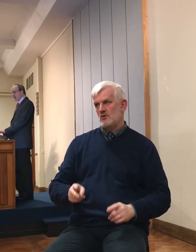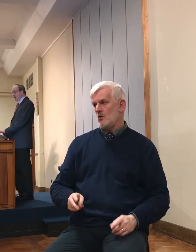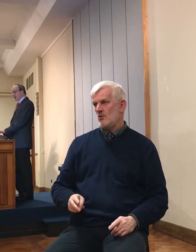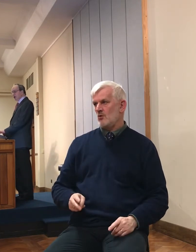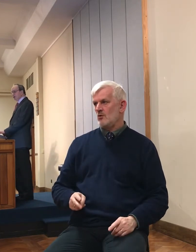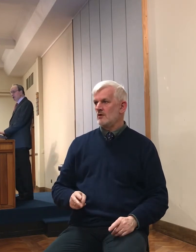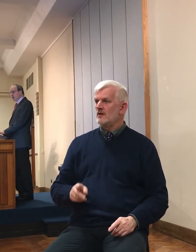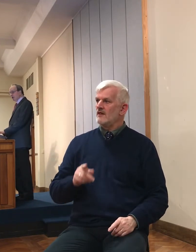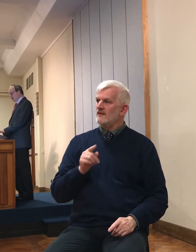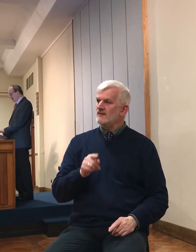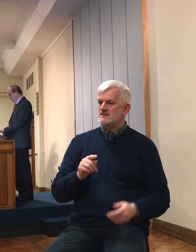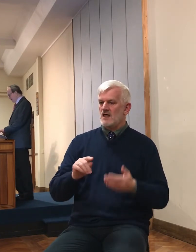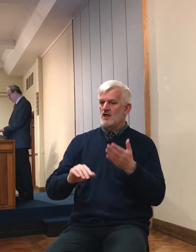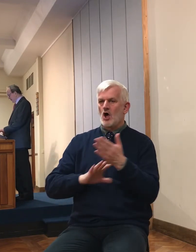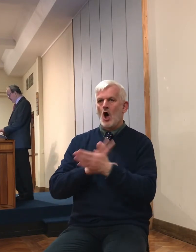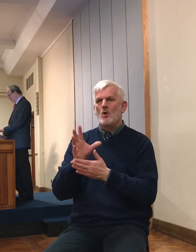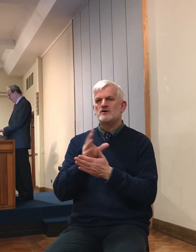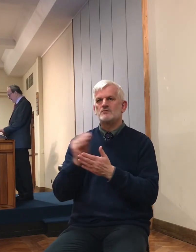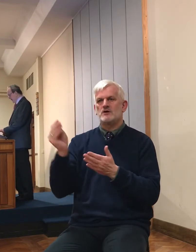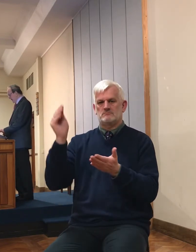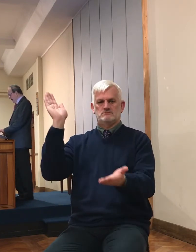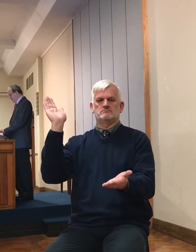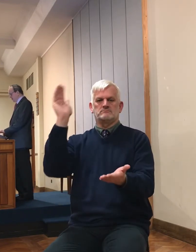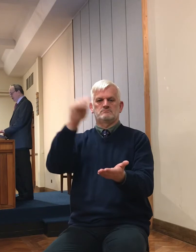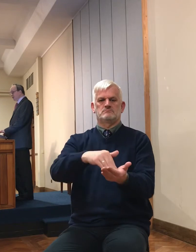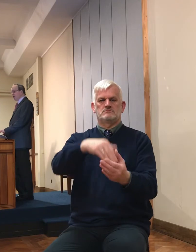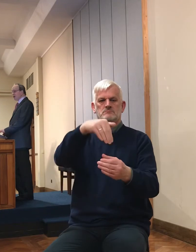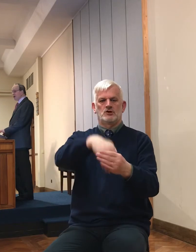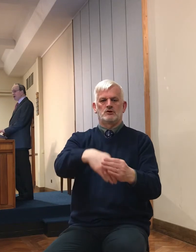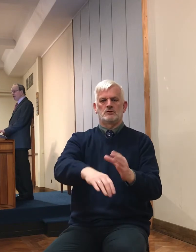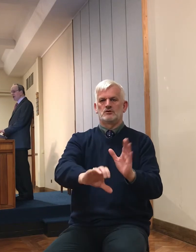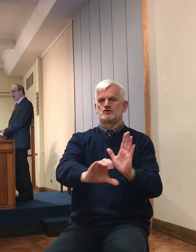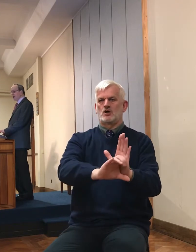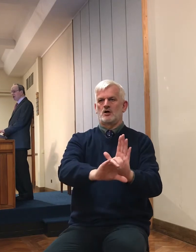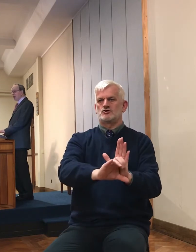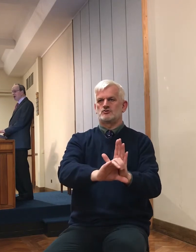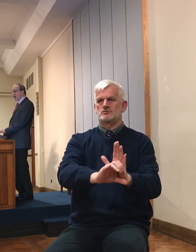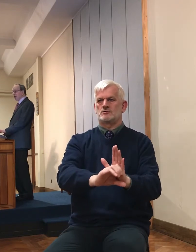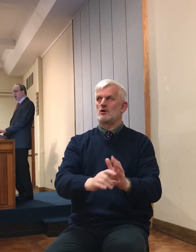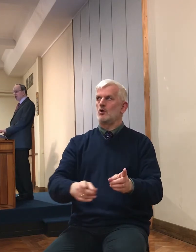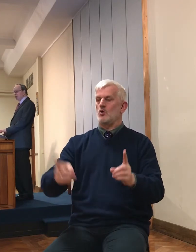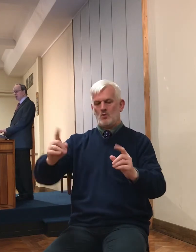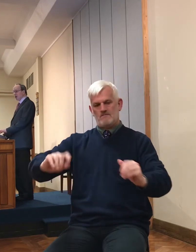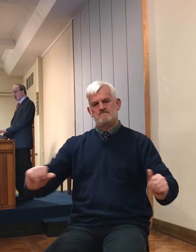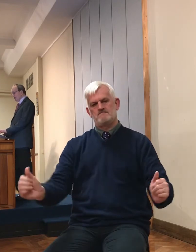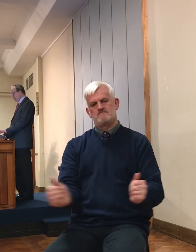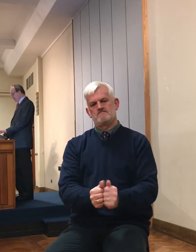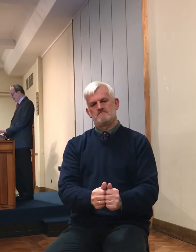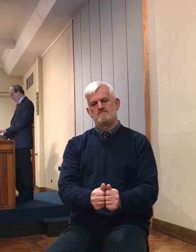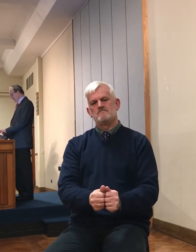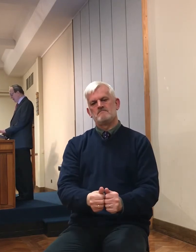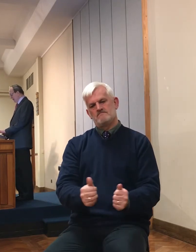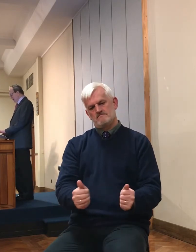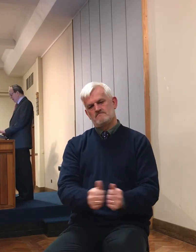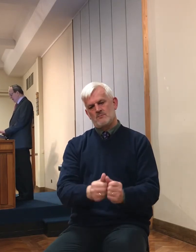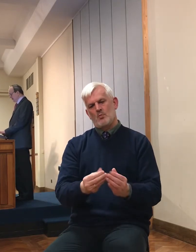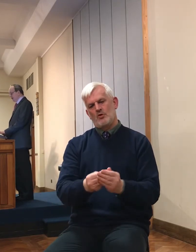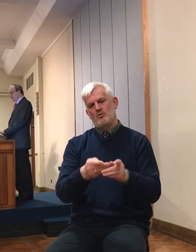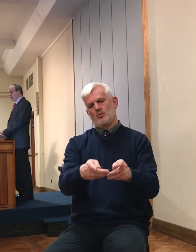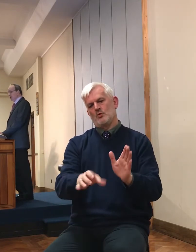in the rule of Christ's Church, it was a great authentication of all that God was doing,